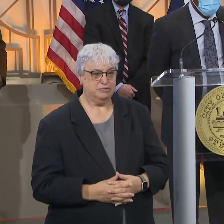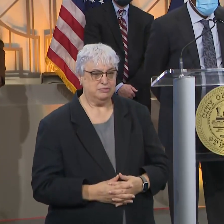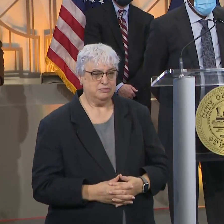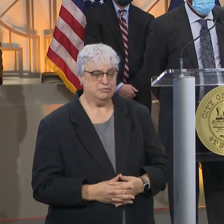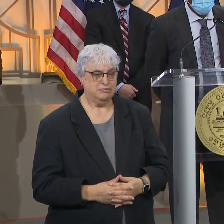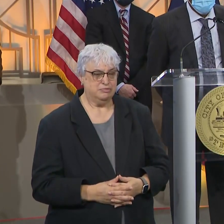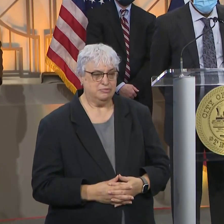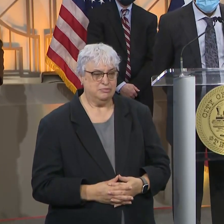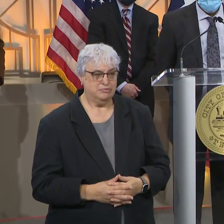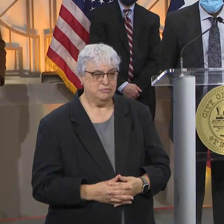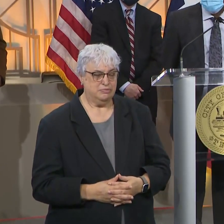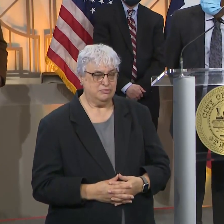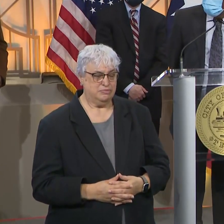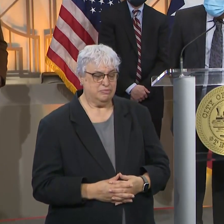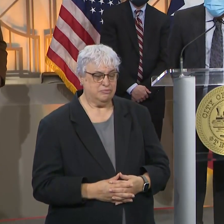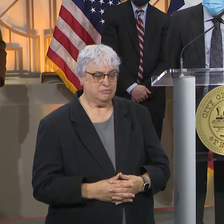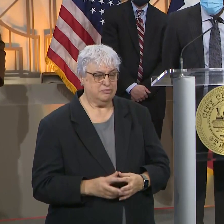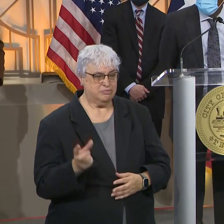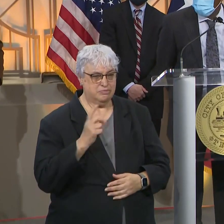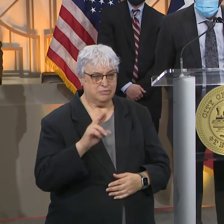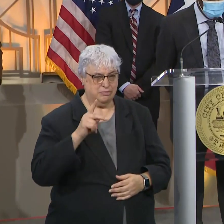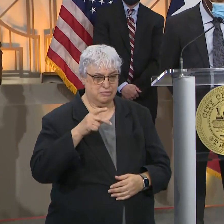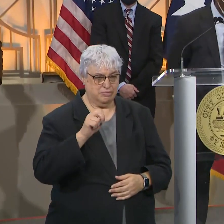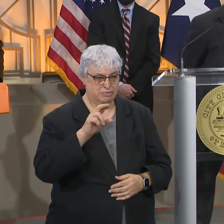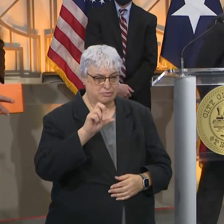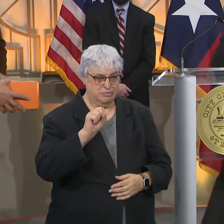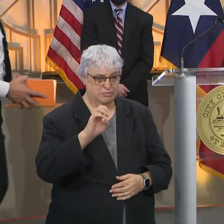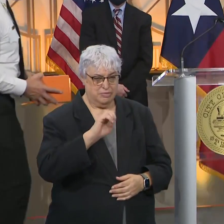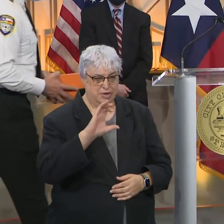Thank you. Thank you, Dr. Purse and Chief Hena.